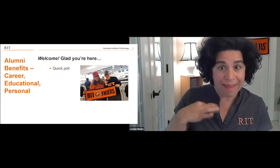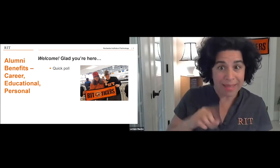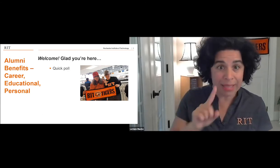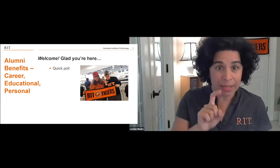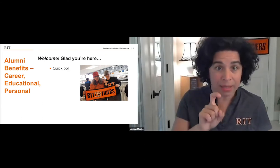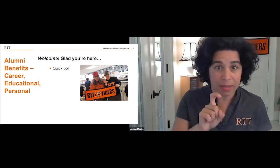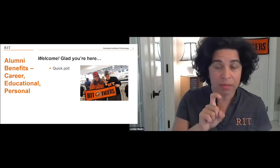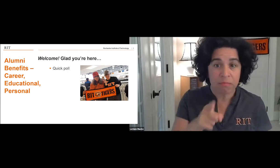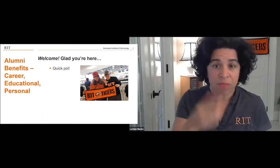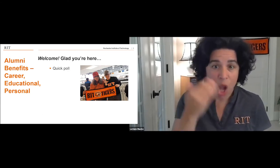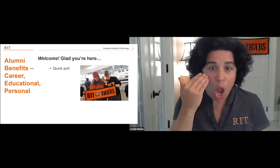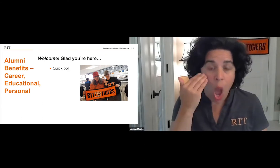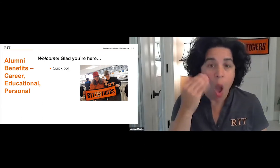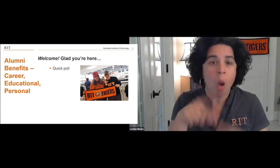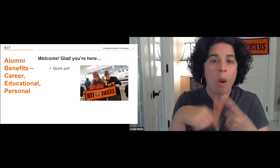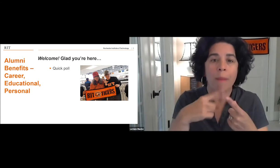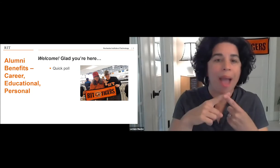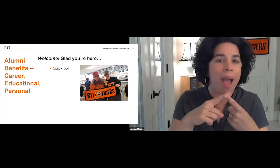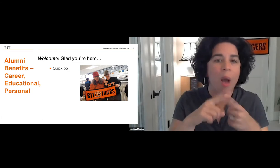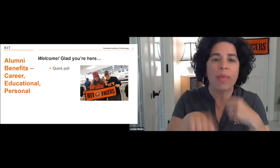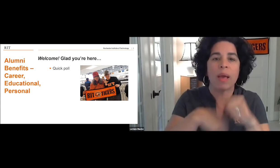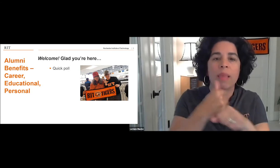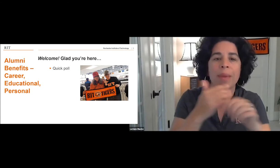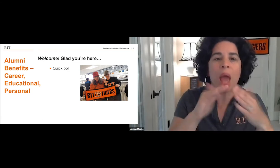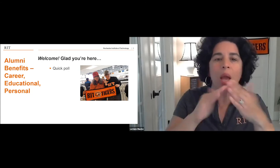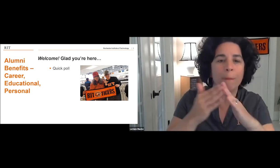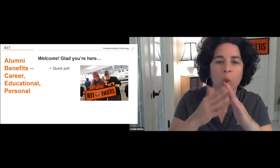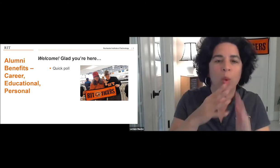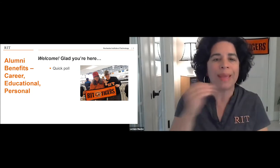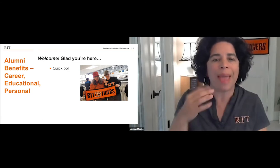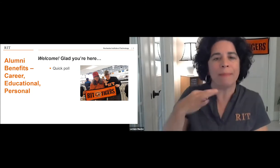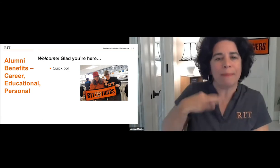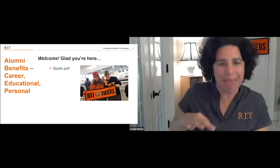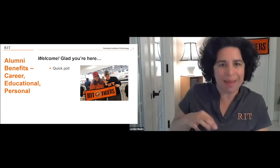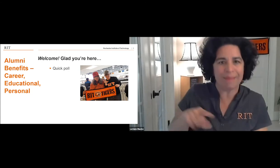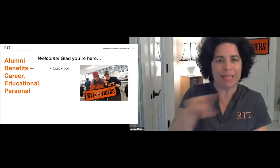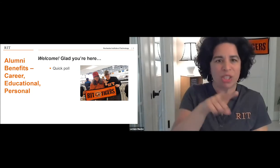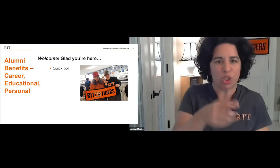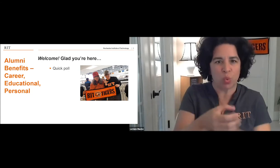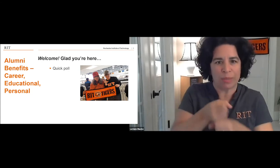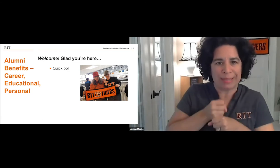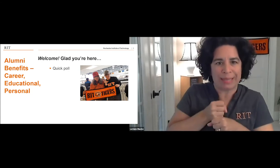The third question asks, as an alum, do you know about the benefits and the community that you have access to?